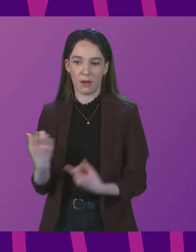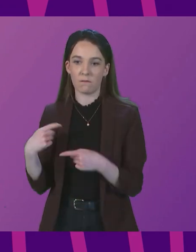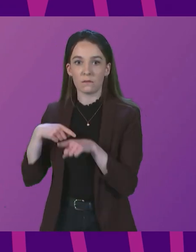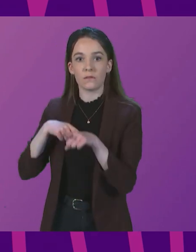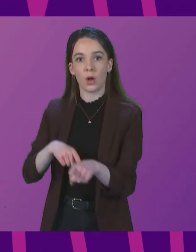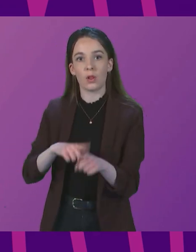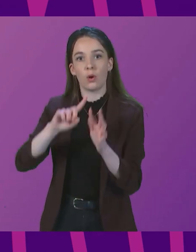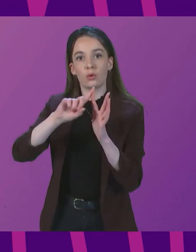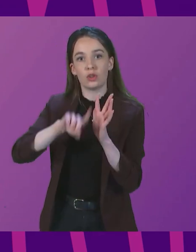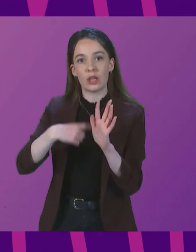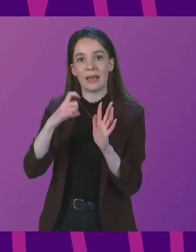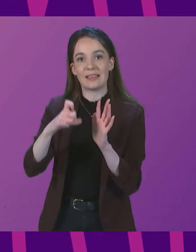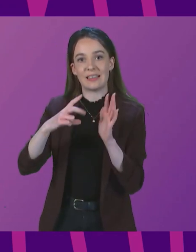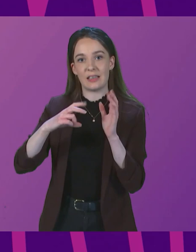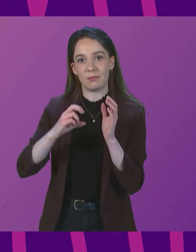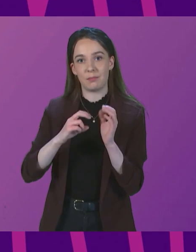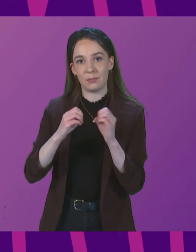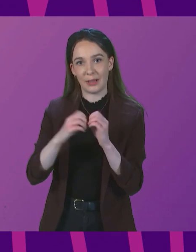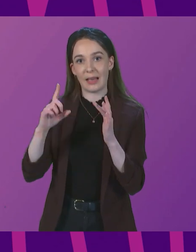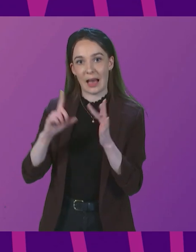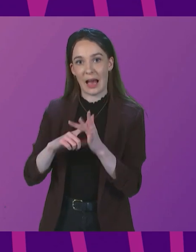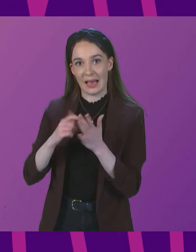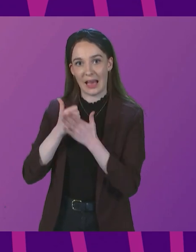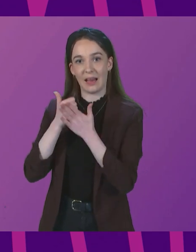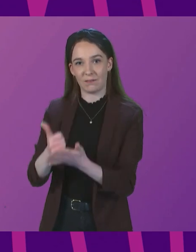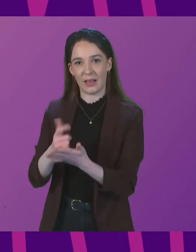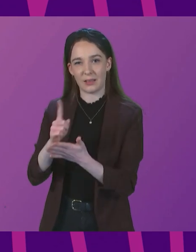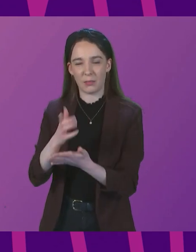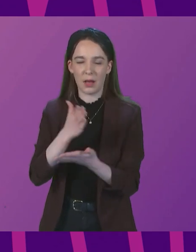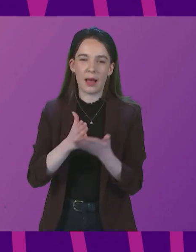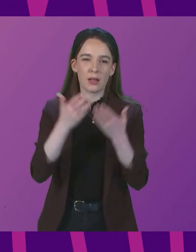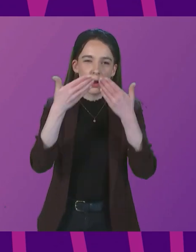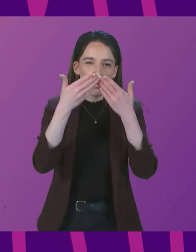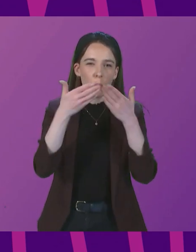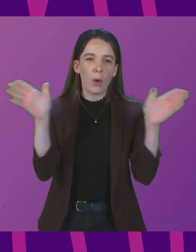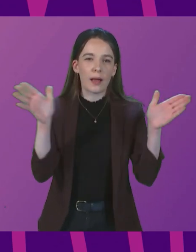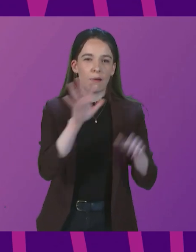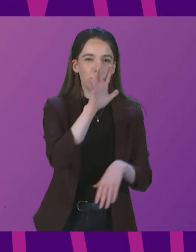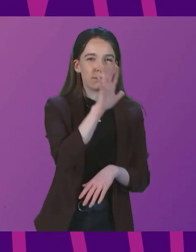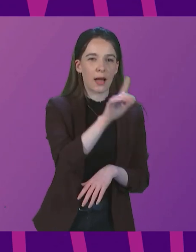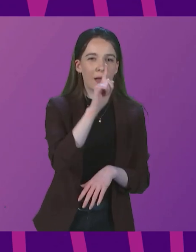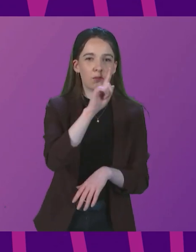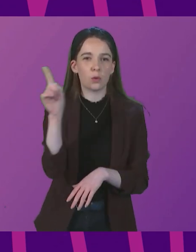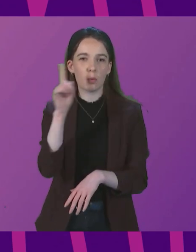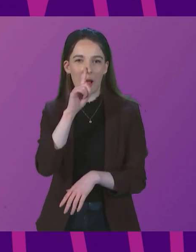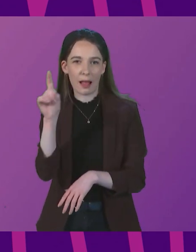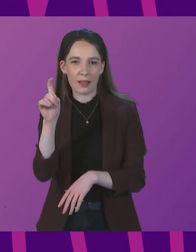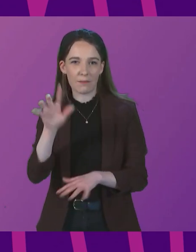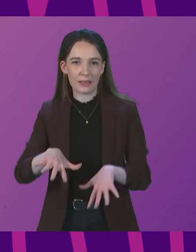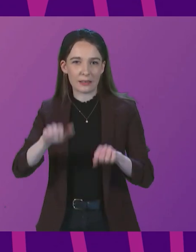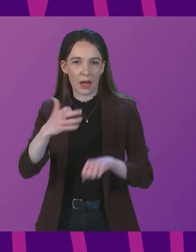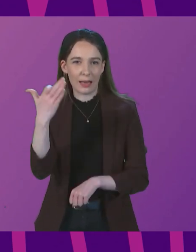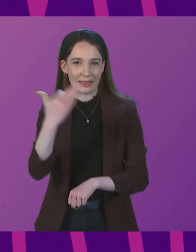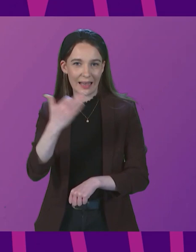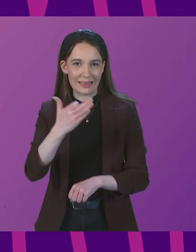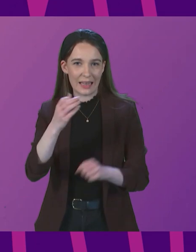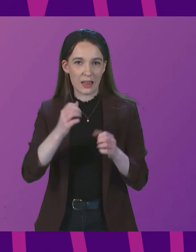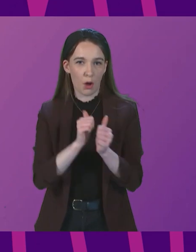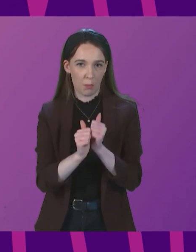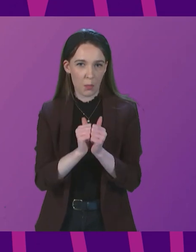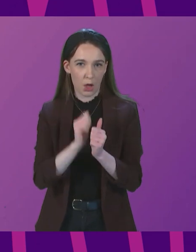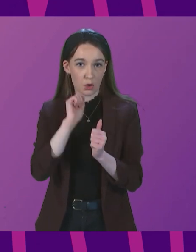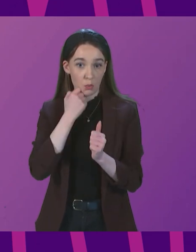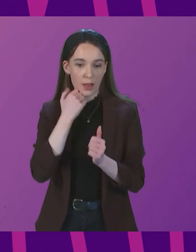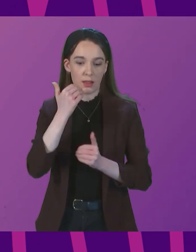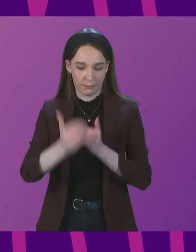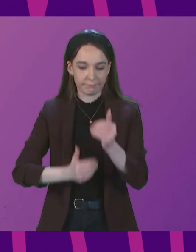advice. Vaccination of the wider 5 to 11-year-old age group started on the 19th of March, and that will continue over